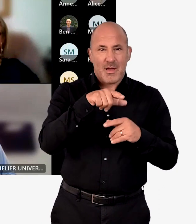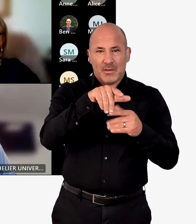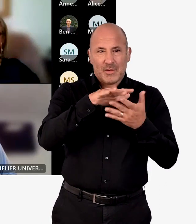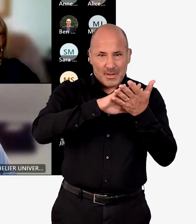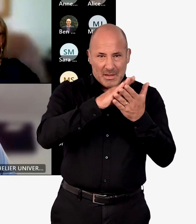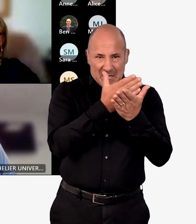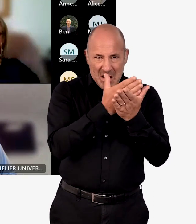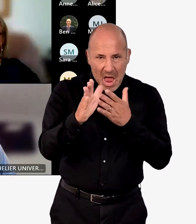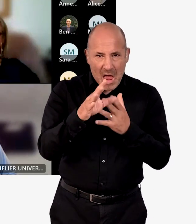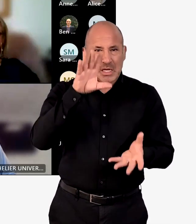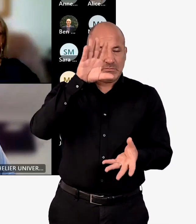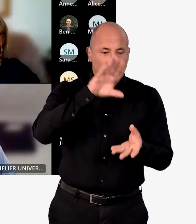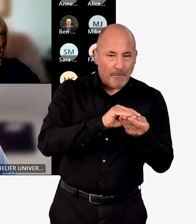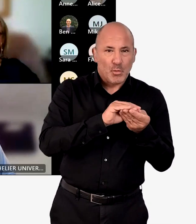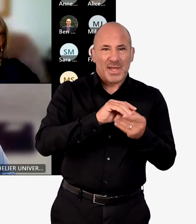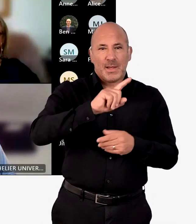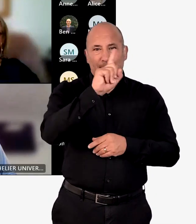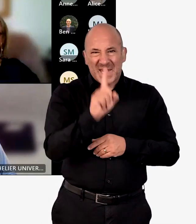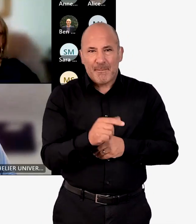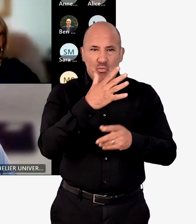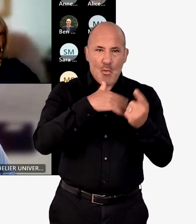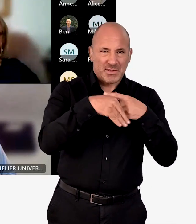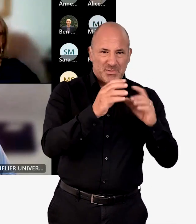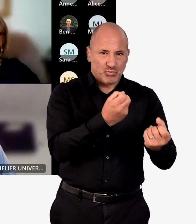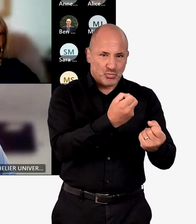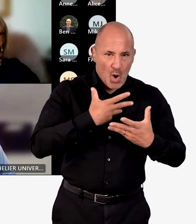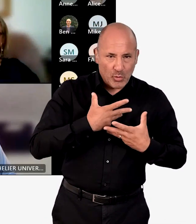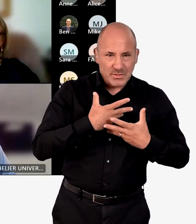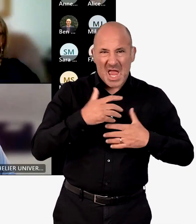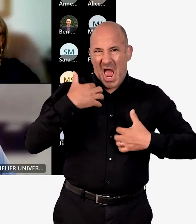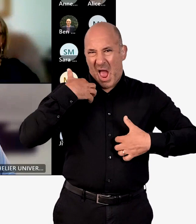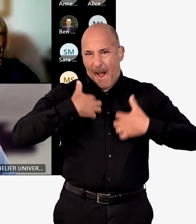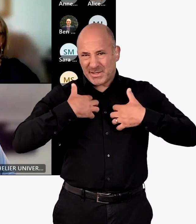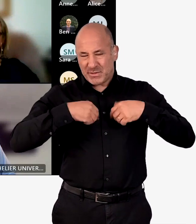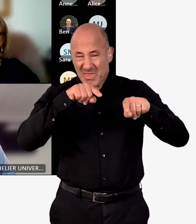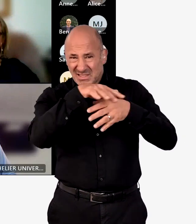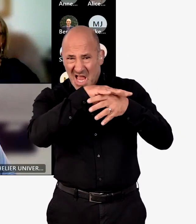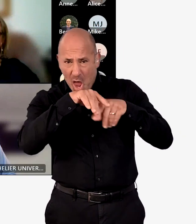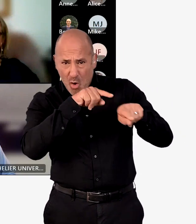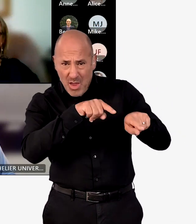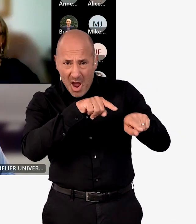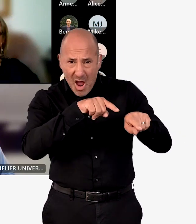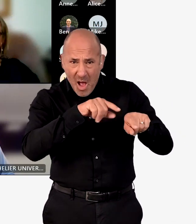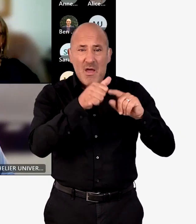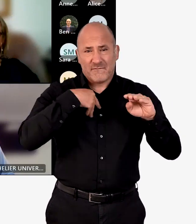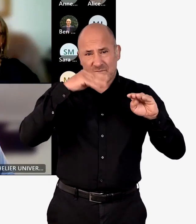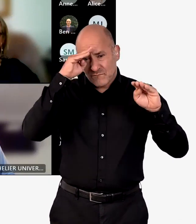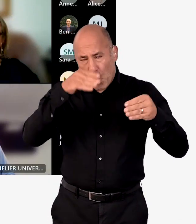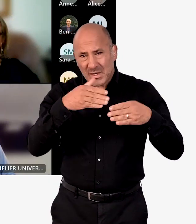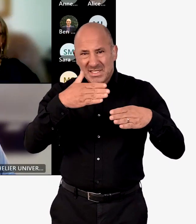time you read a chapter, the context is clear. The summary of what people and communities tell us is there. The ambitions for that particular area are there. And then